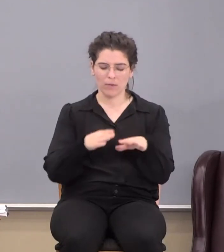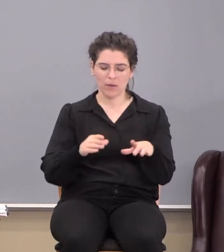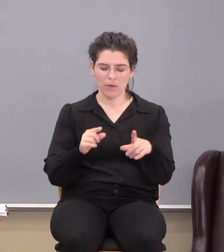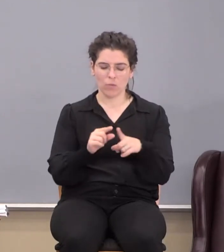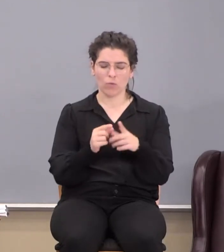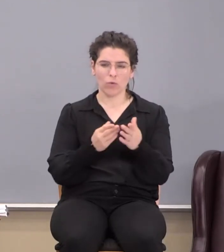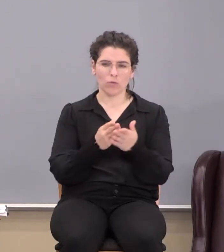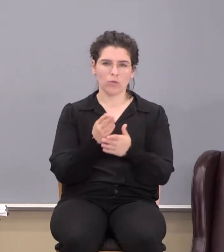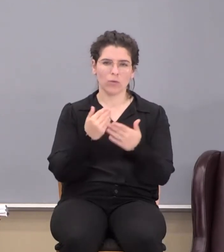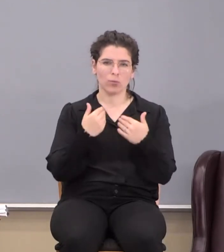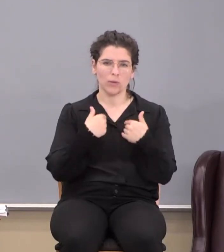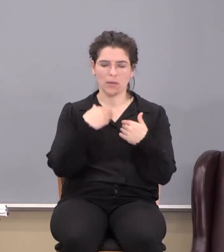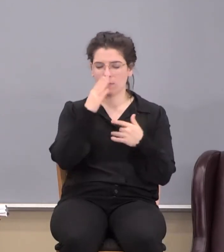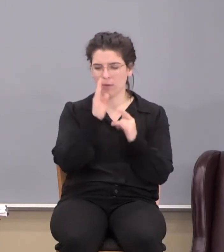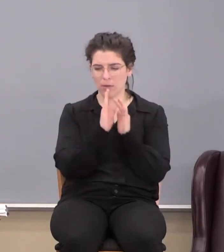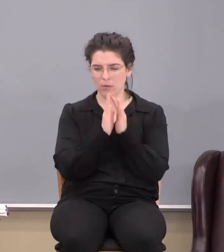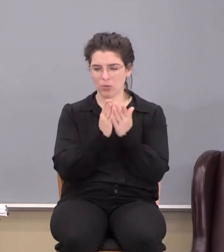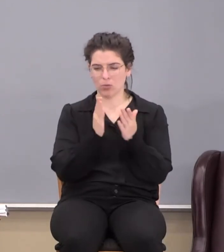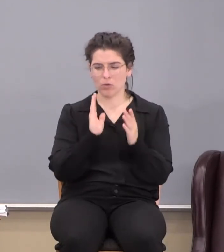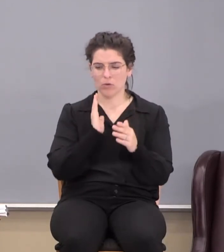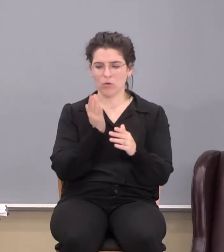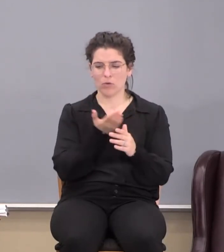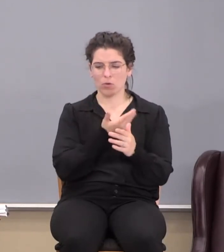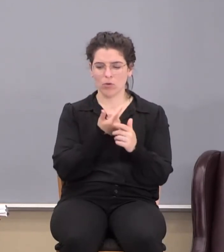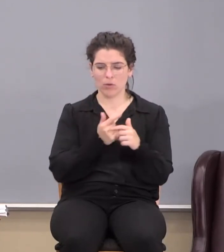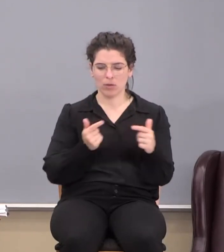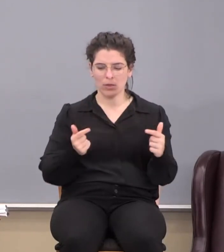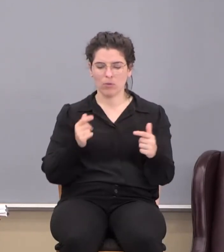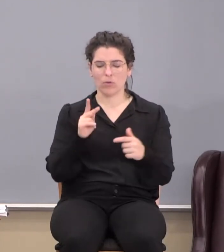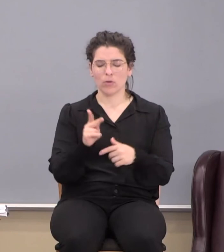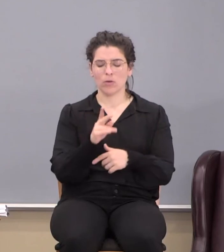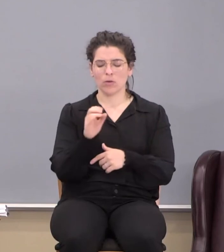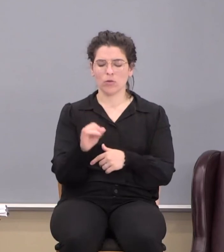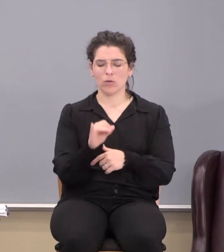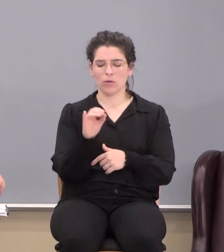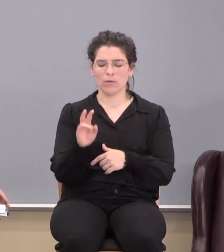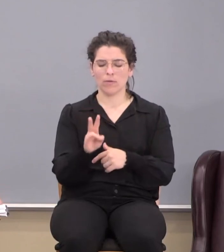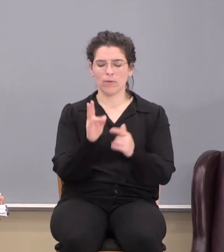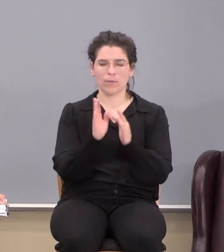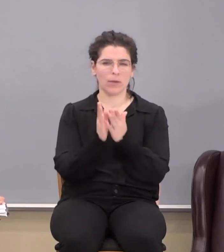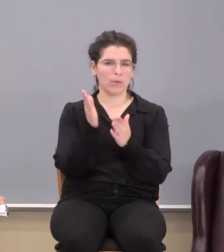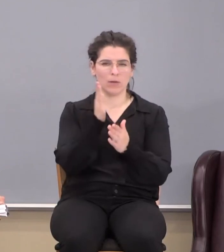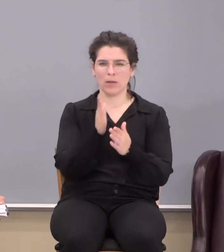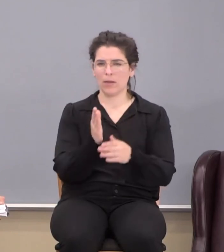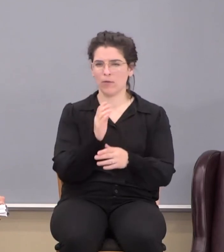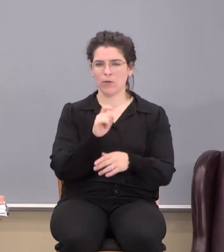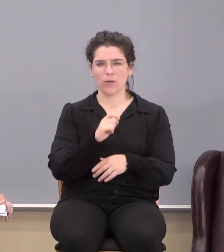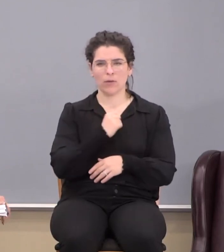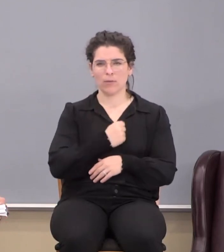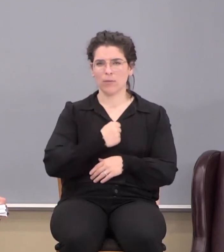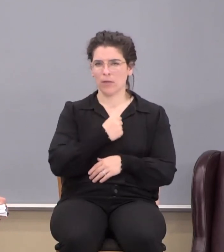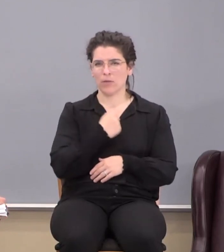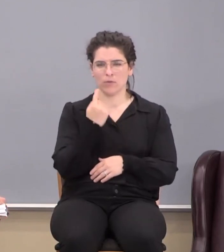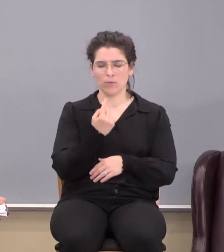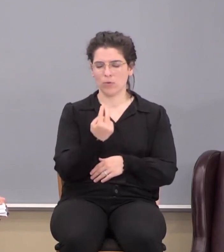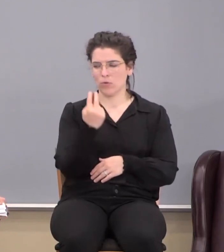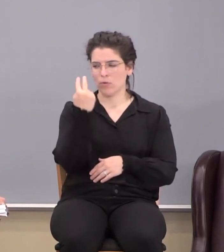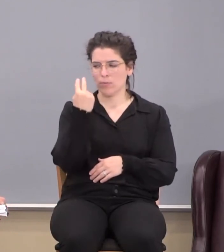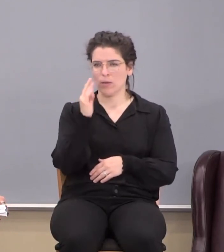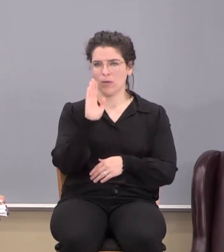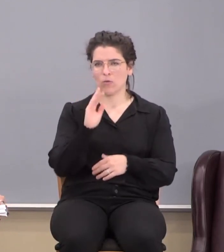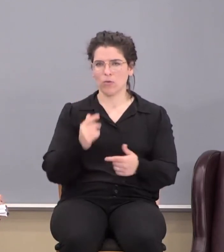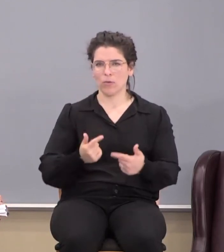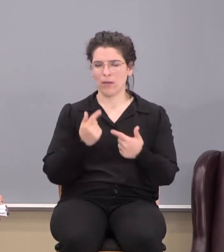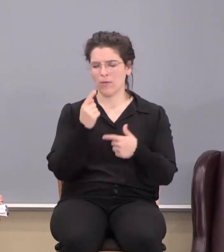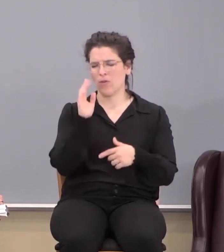we have God's word in our language and opinions by it. And we never need to apologize for someone that looked back on your life and said